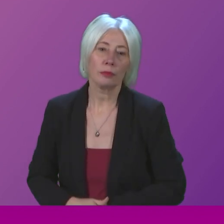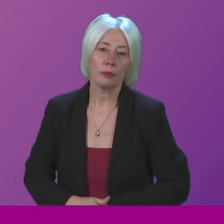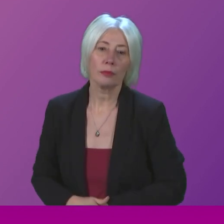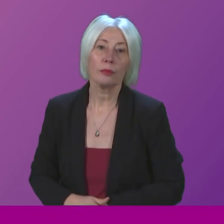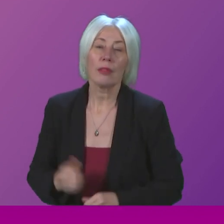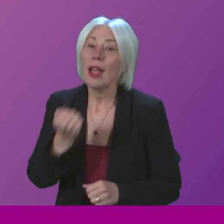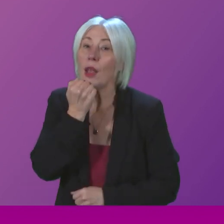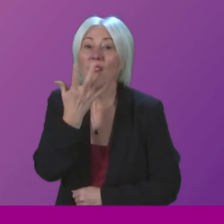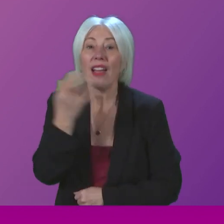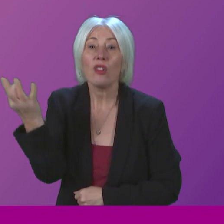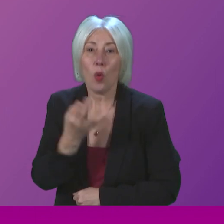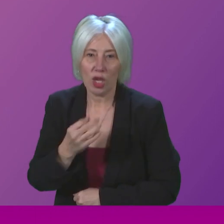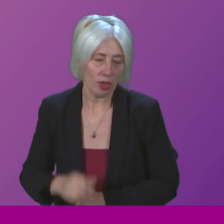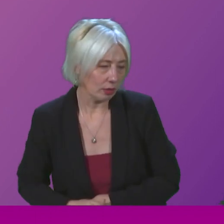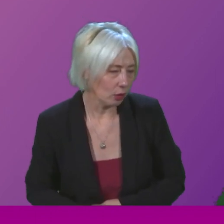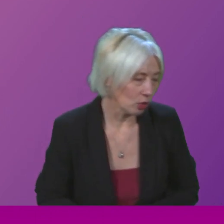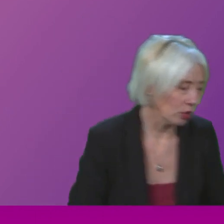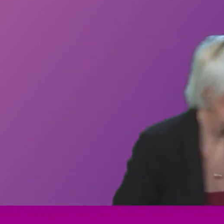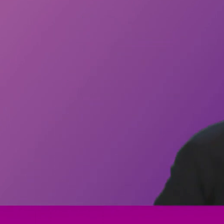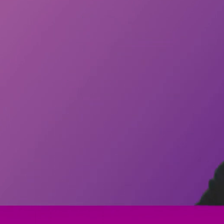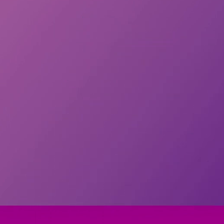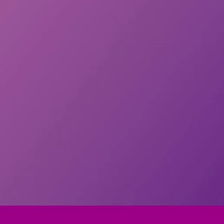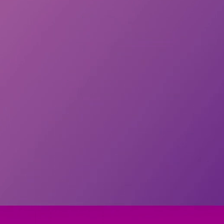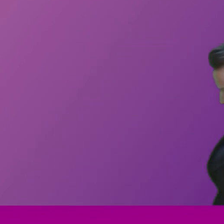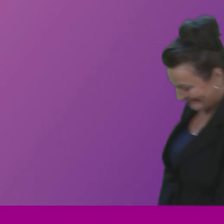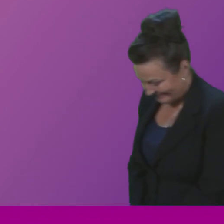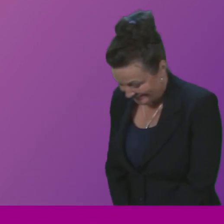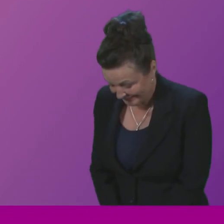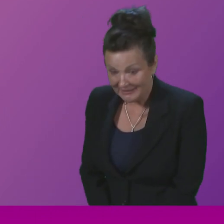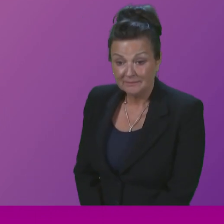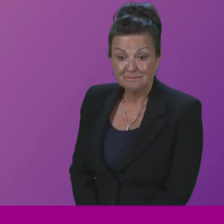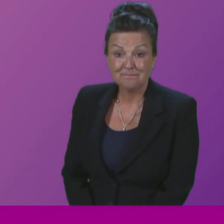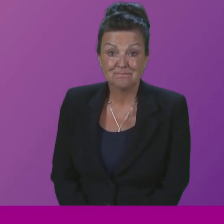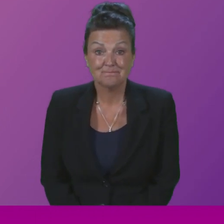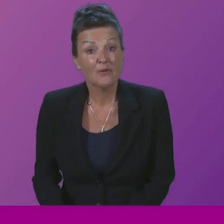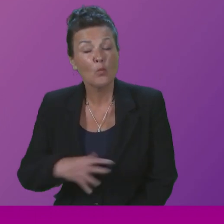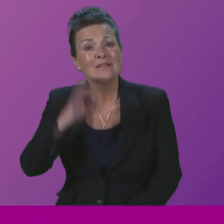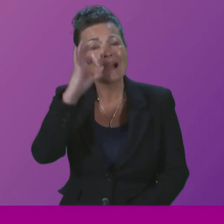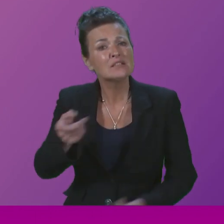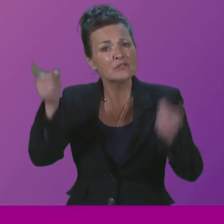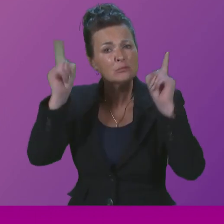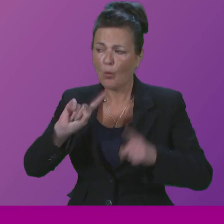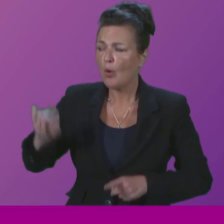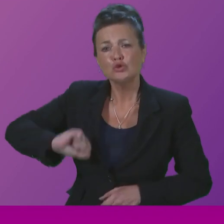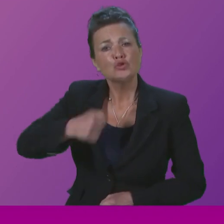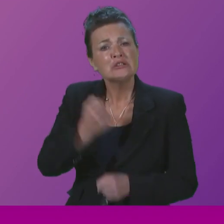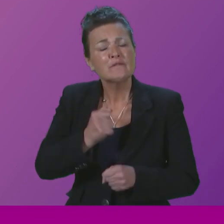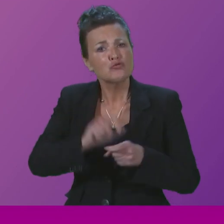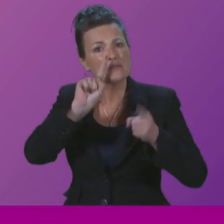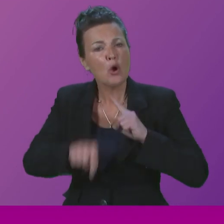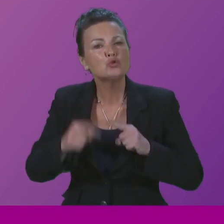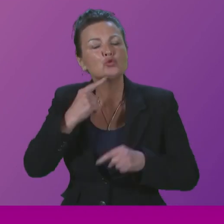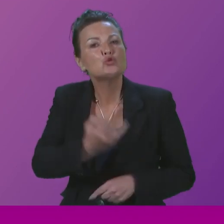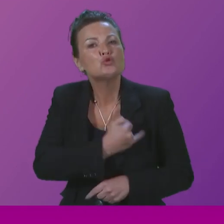Question number five, Pam Duncan-Glancy. To ask the First Minister what the Scottish Government's response is to the Joseph